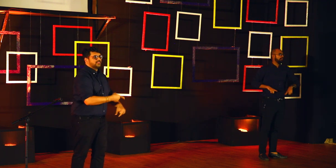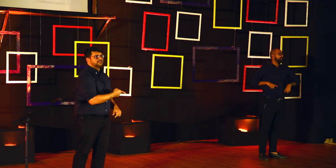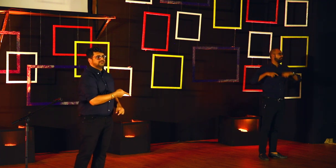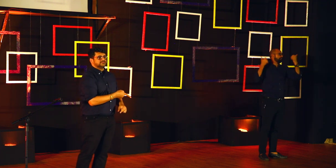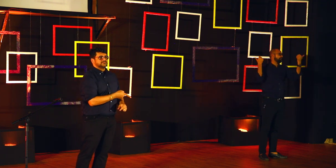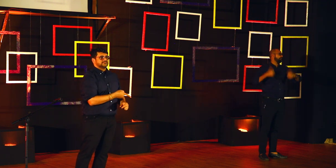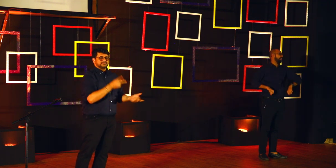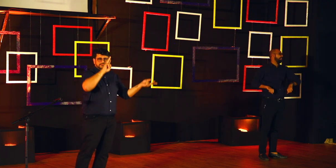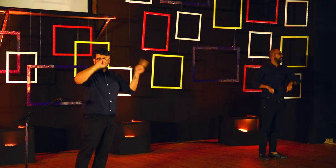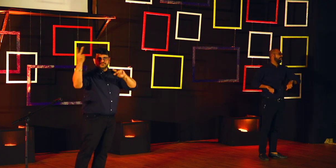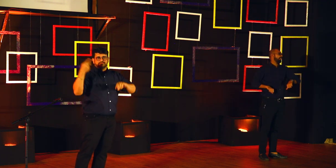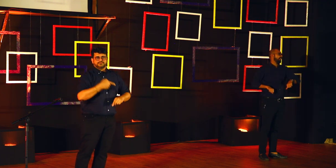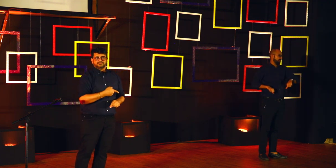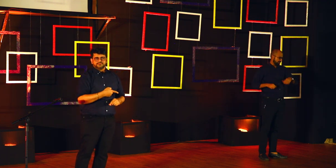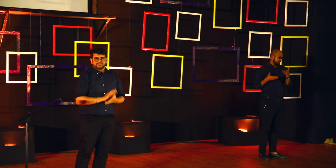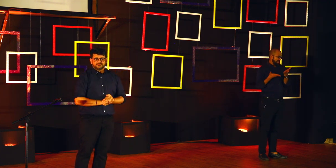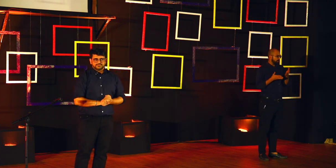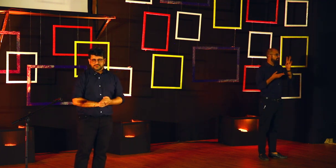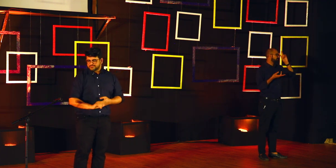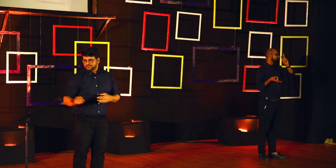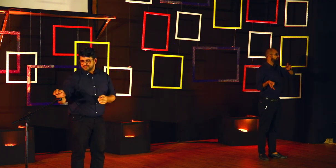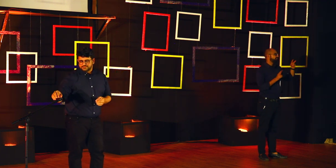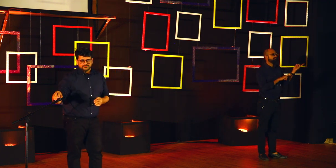person cannot succeed. That again is a major misconception.